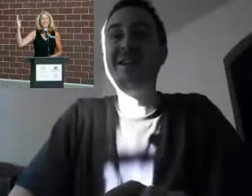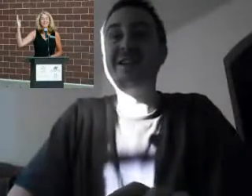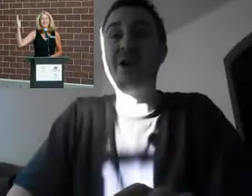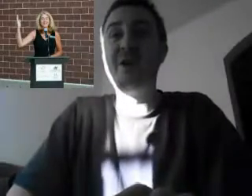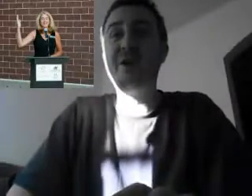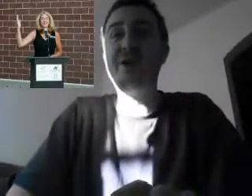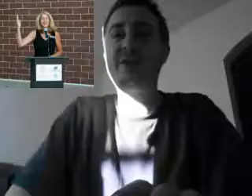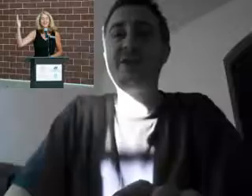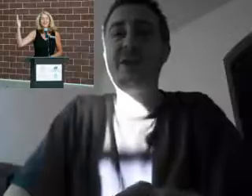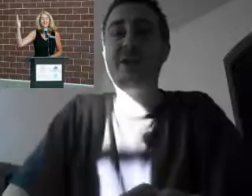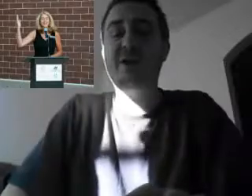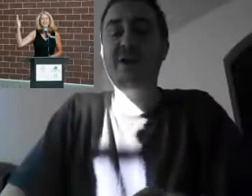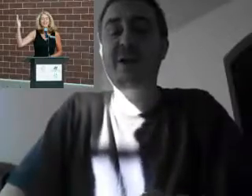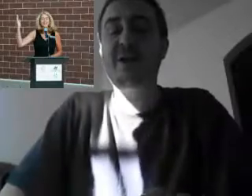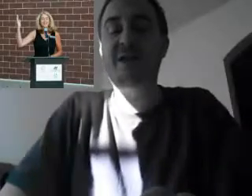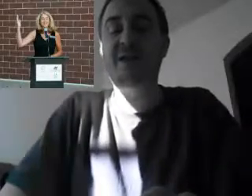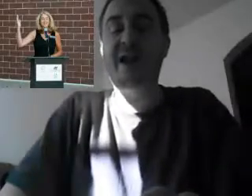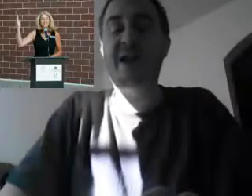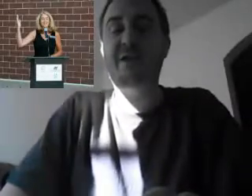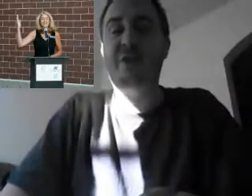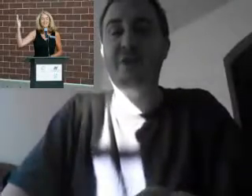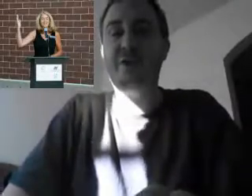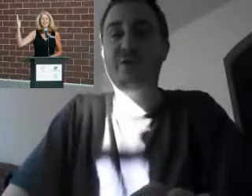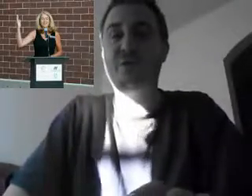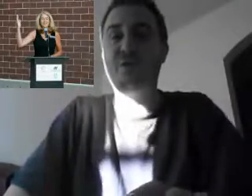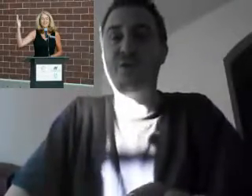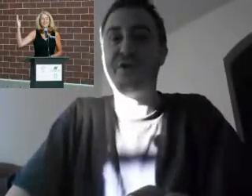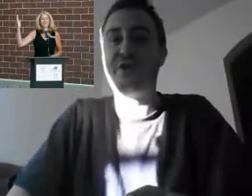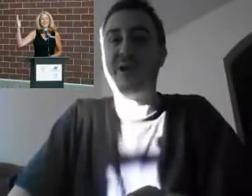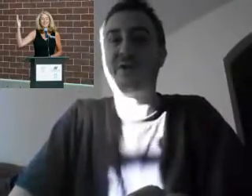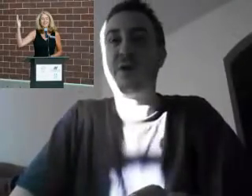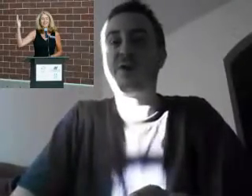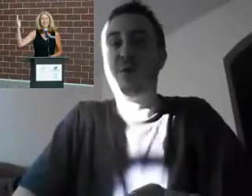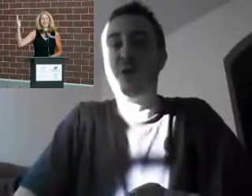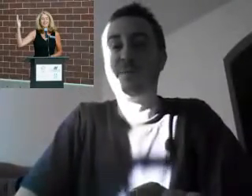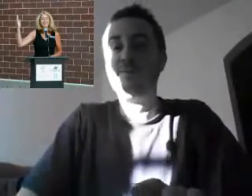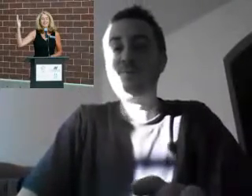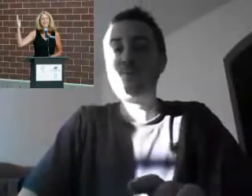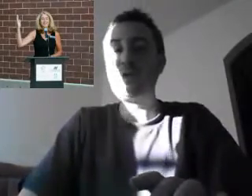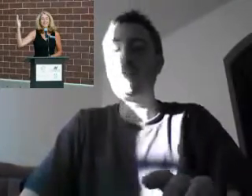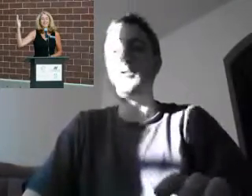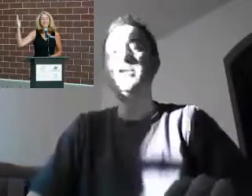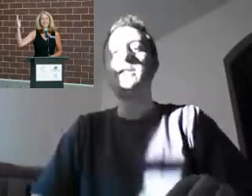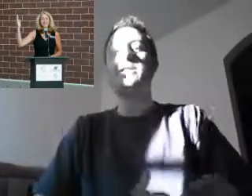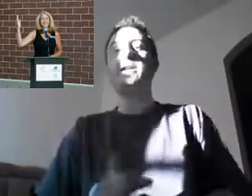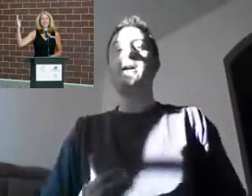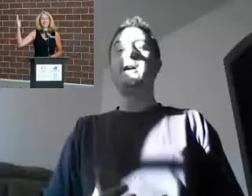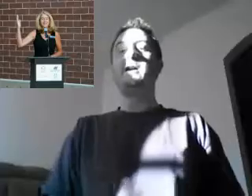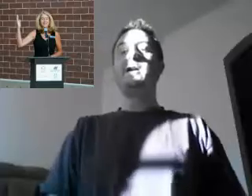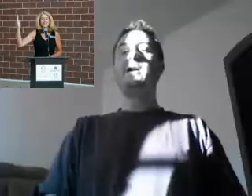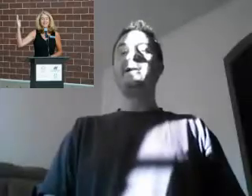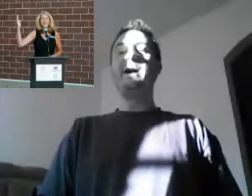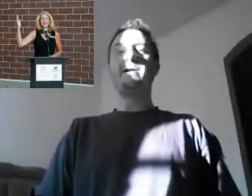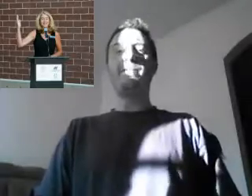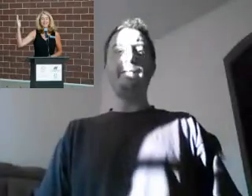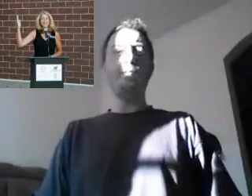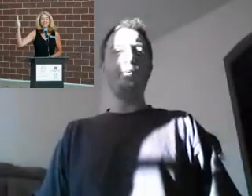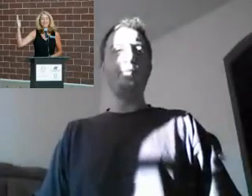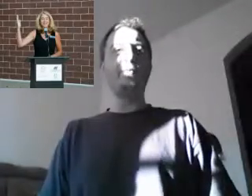She's old. She graduated in 1983, which had been one year after I was born. So, she's, uh, not the baby boomer,